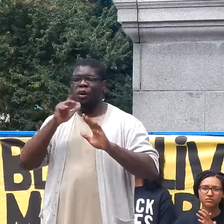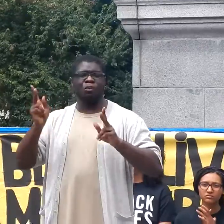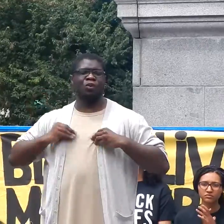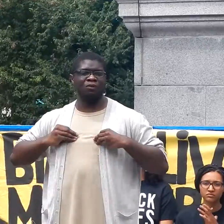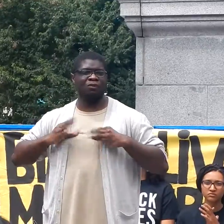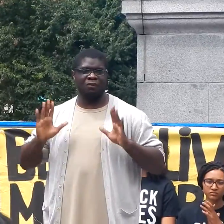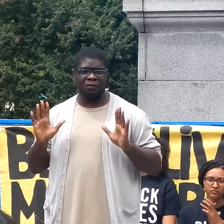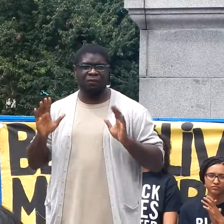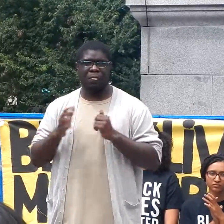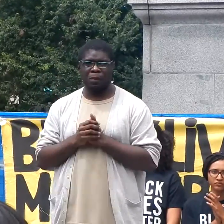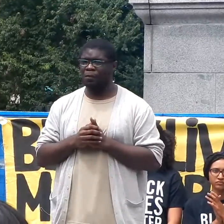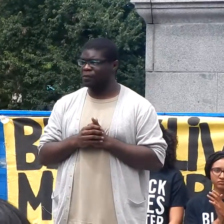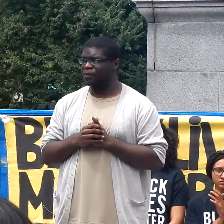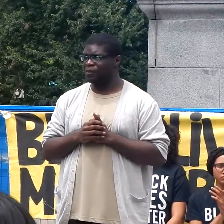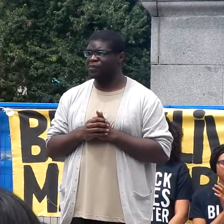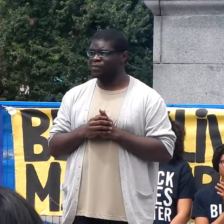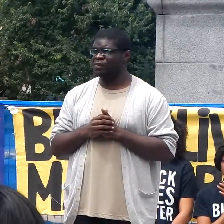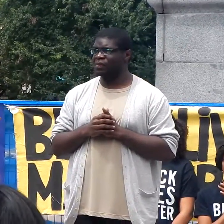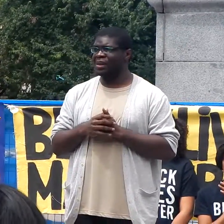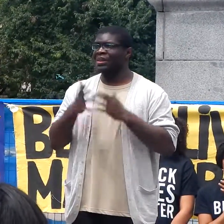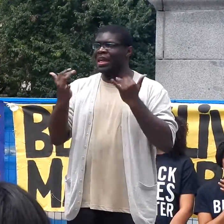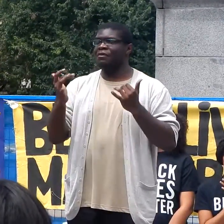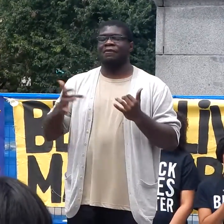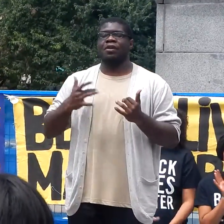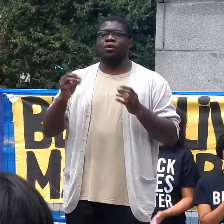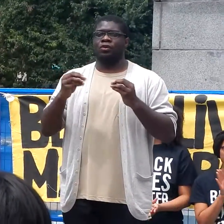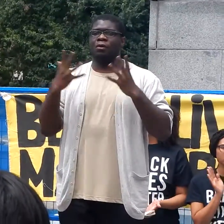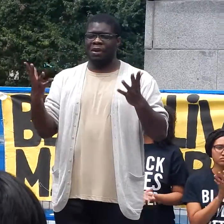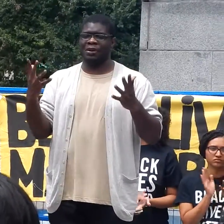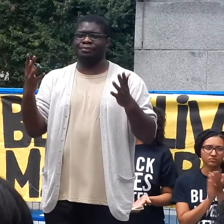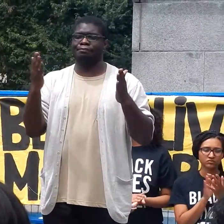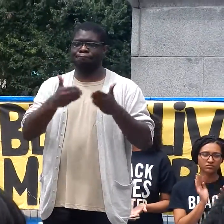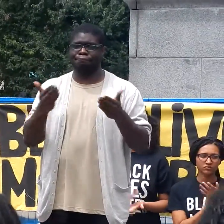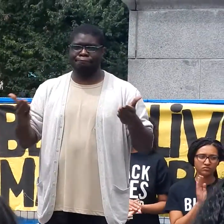to our safety today we are feeling so many things